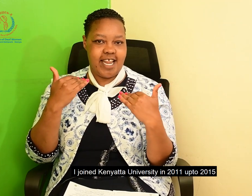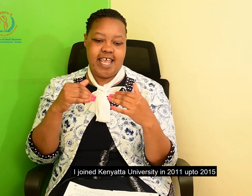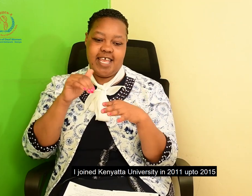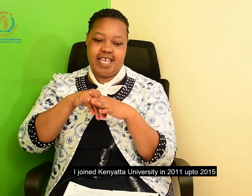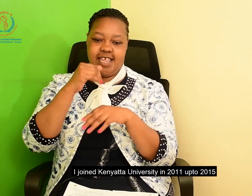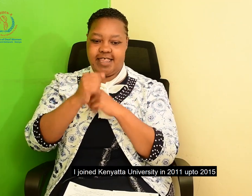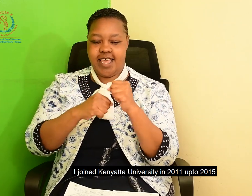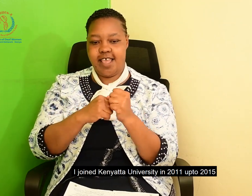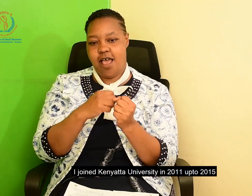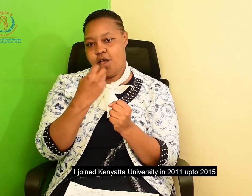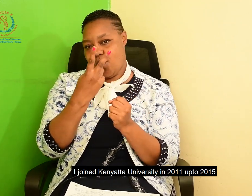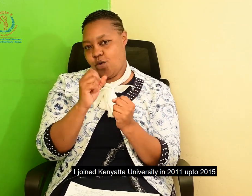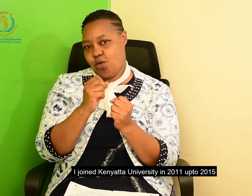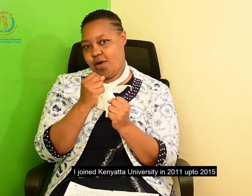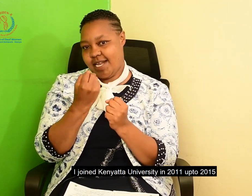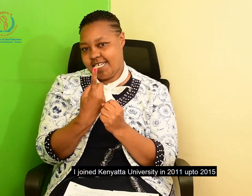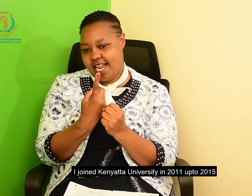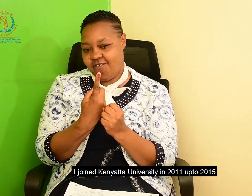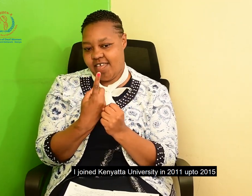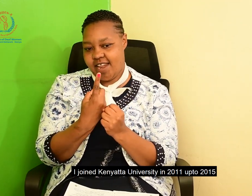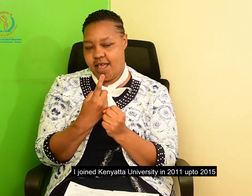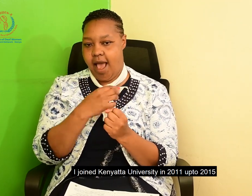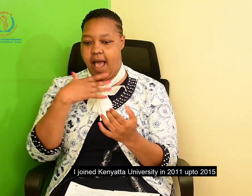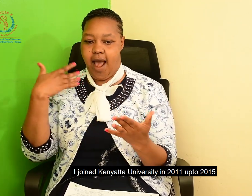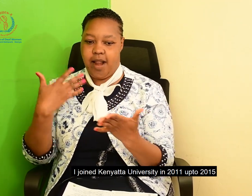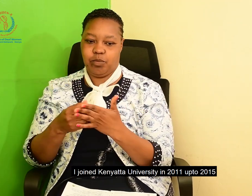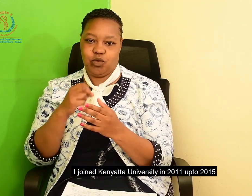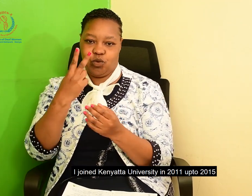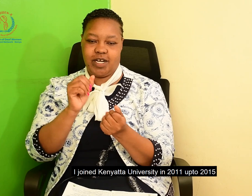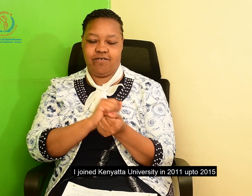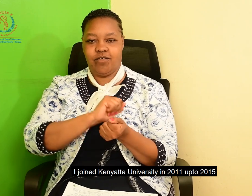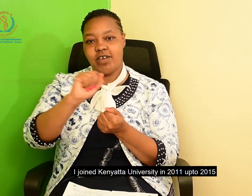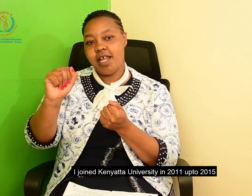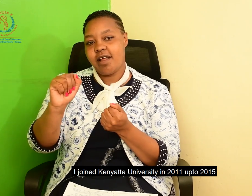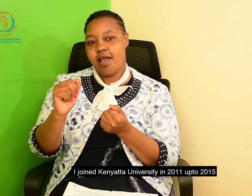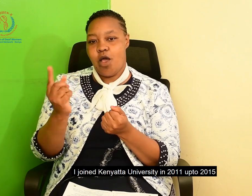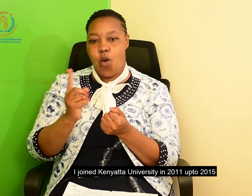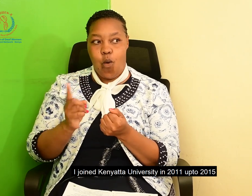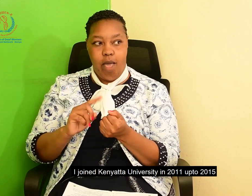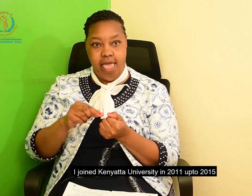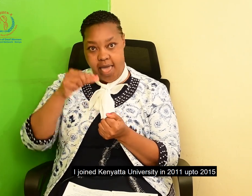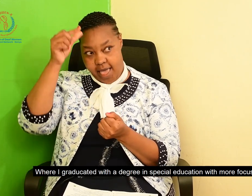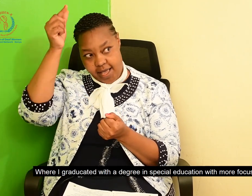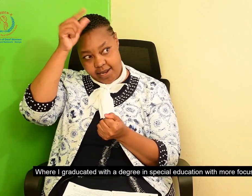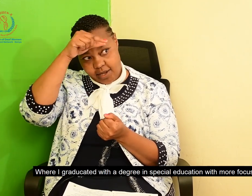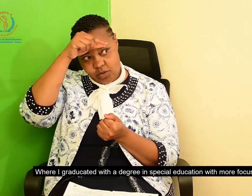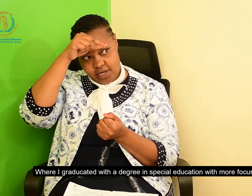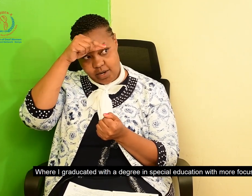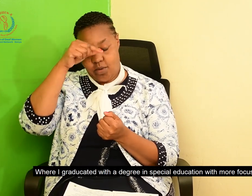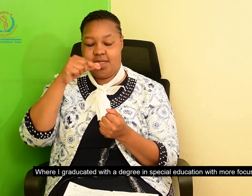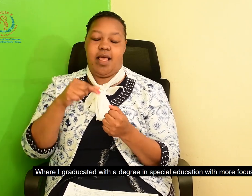in the year 2011 up to 2015, where I graduated